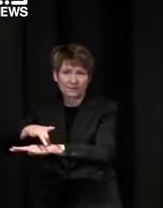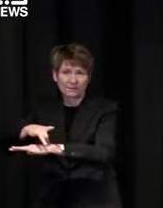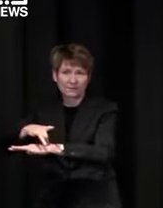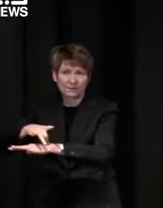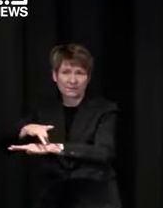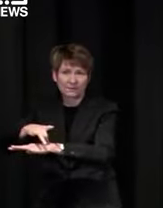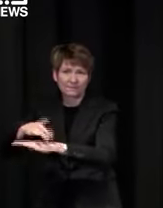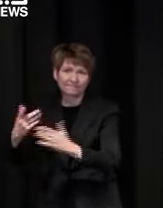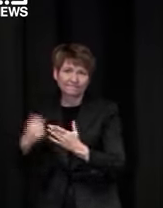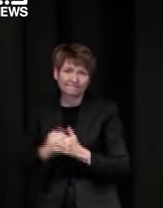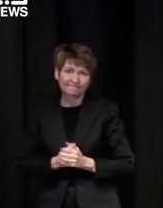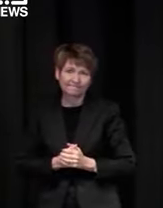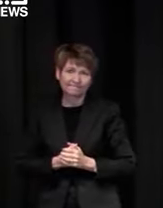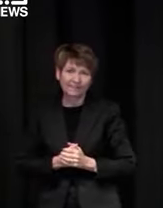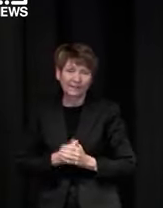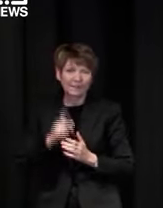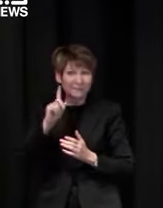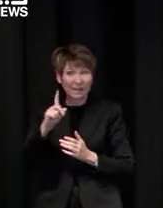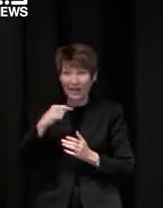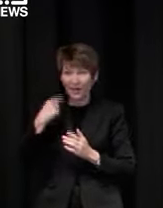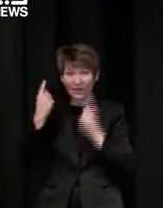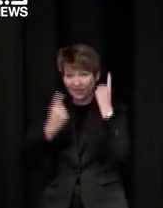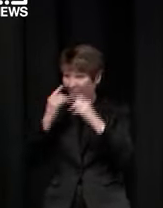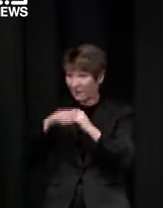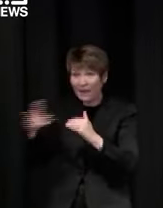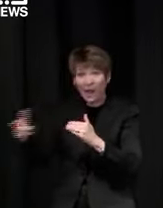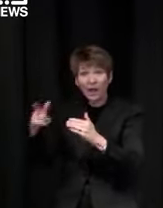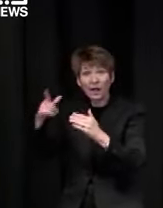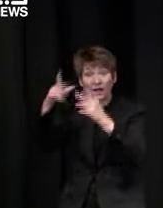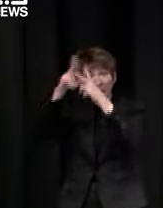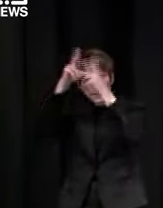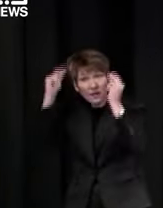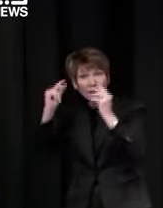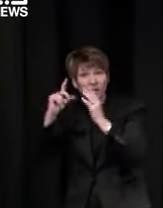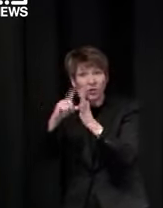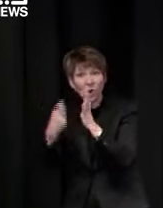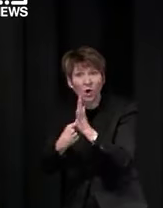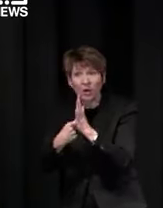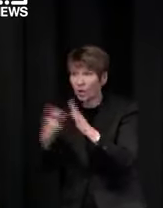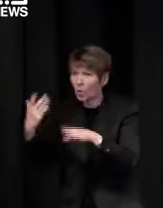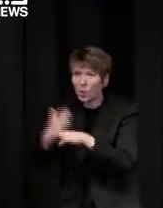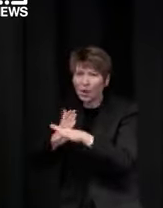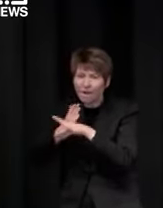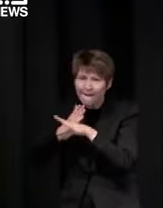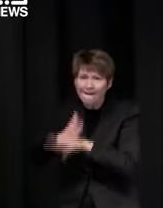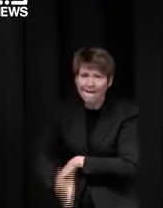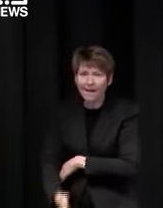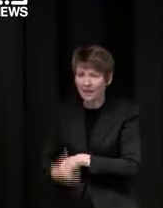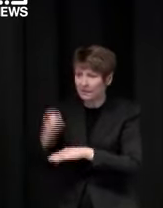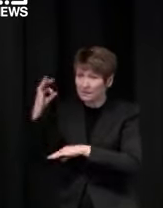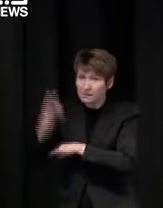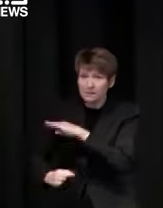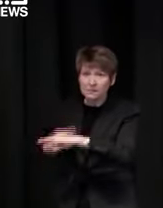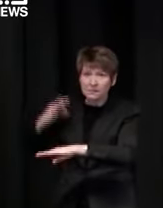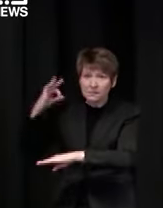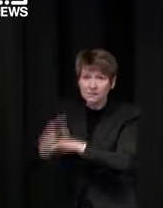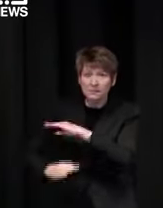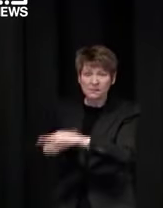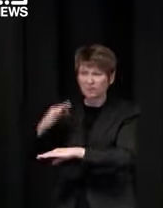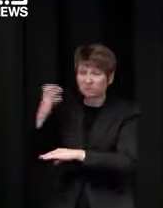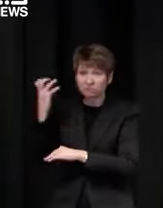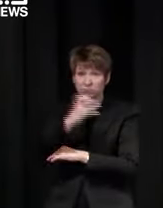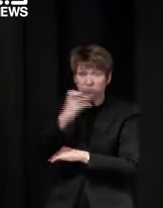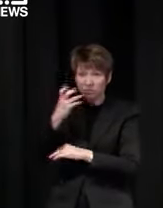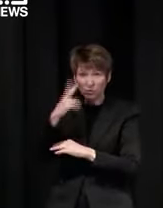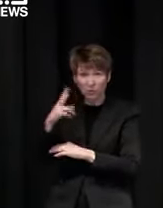types and the numbers of people that we need given how fatigued people are like our health staff have done such an amazing job over this what's 20 months 21 months